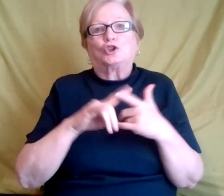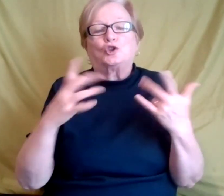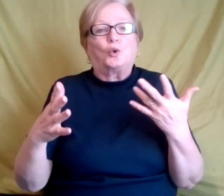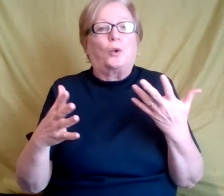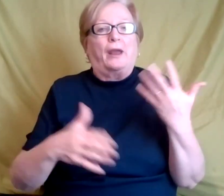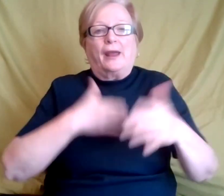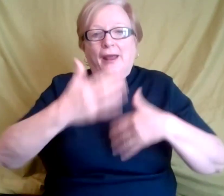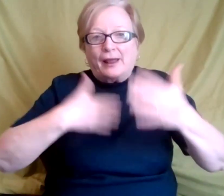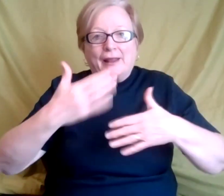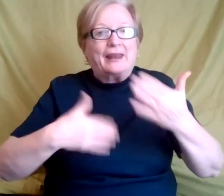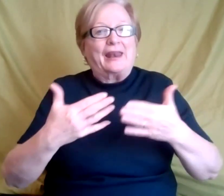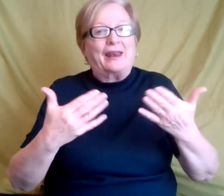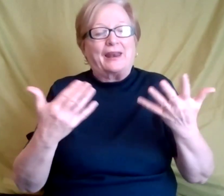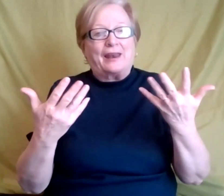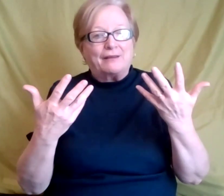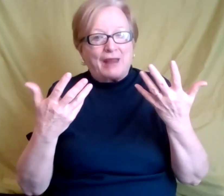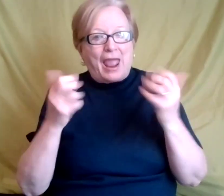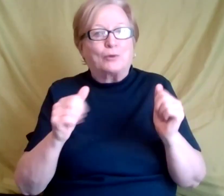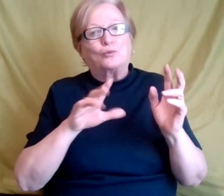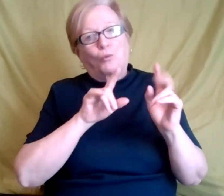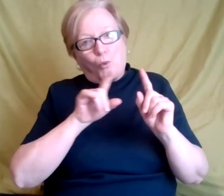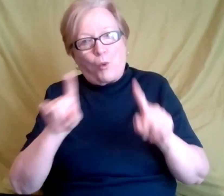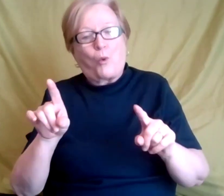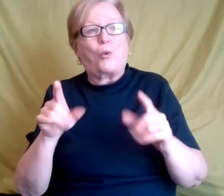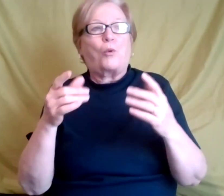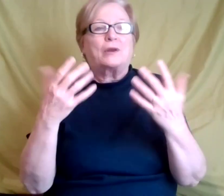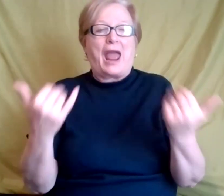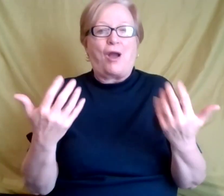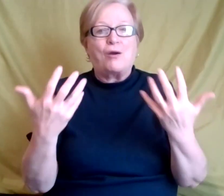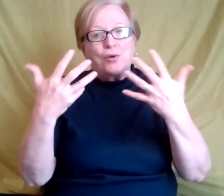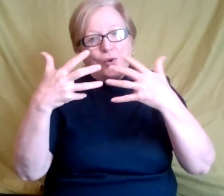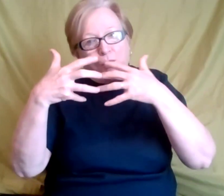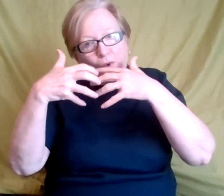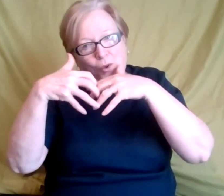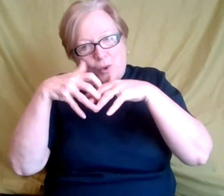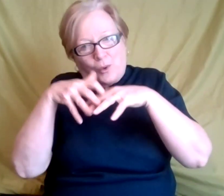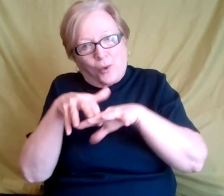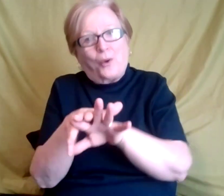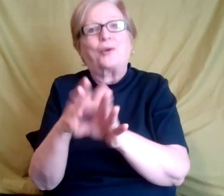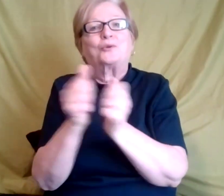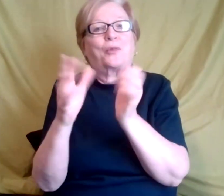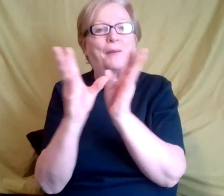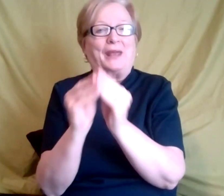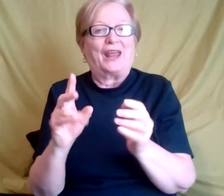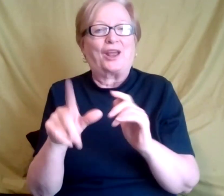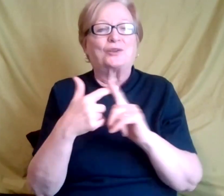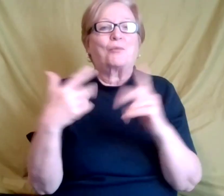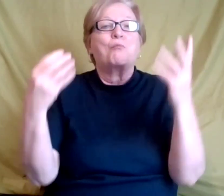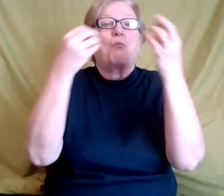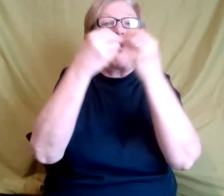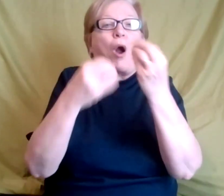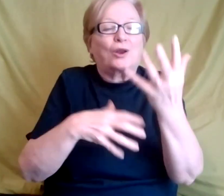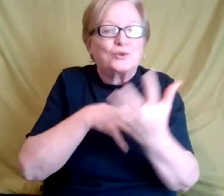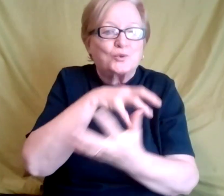being able to sit at a meeting and to, um, be able to, I guess you could say socialize more.